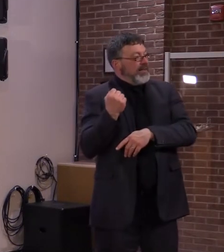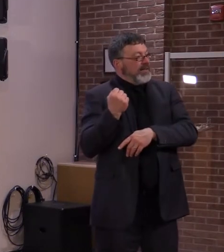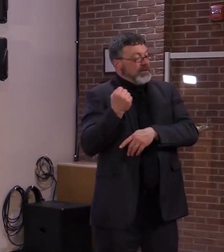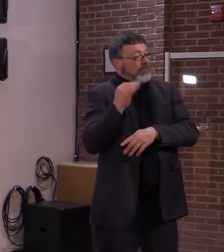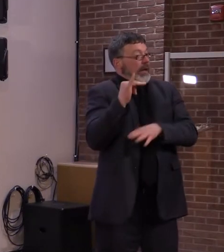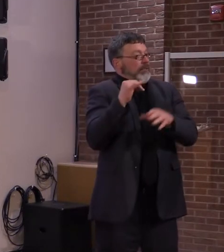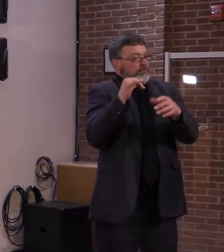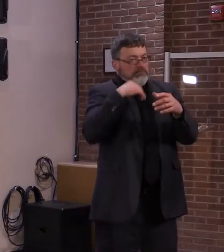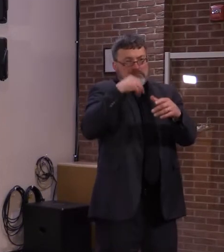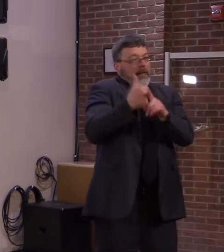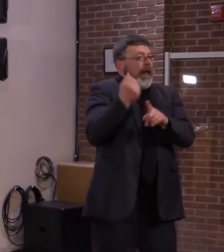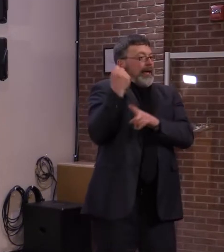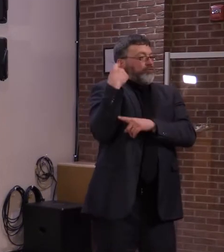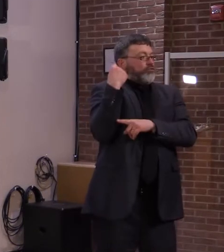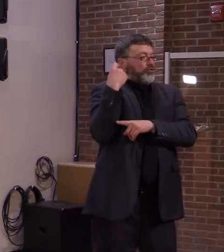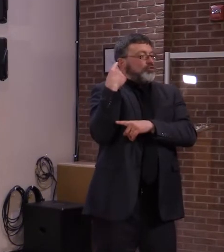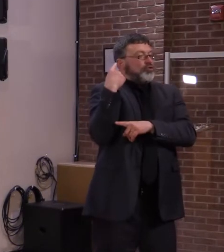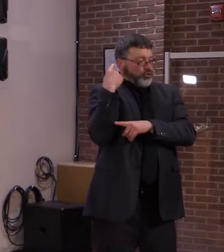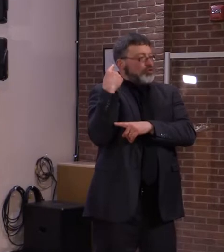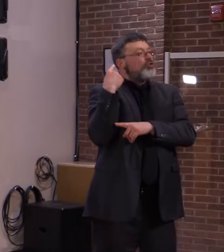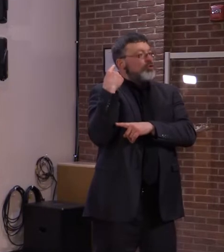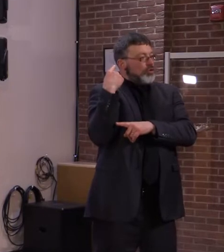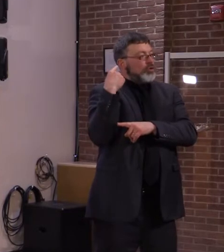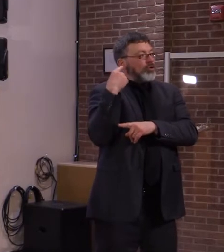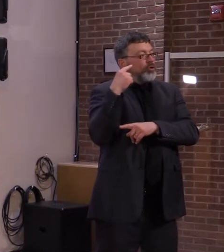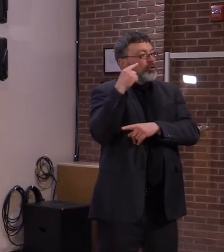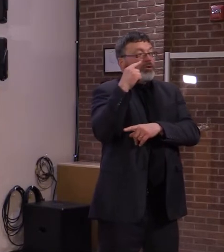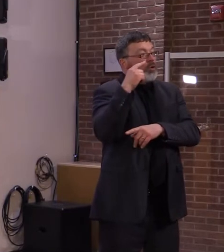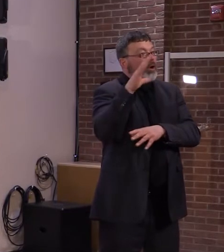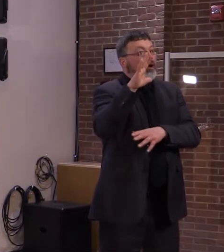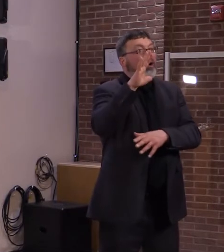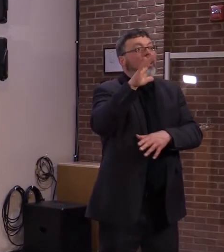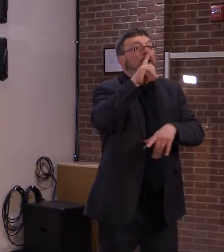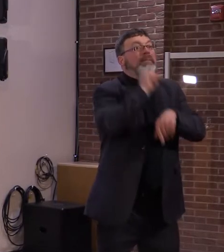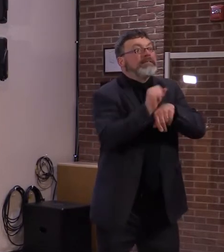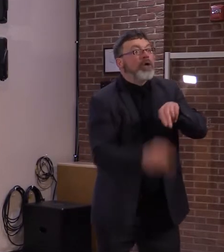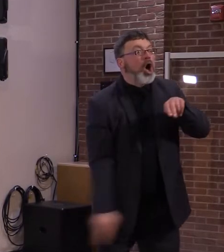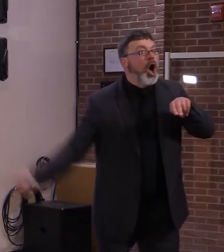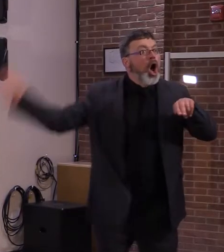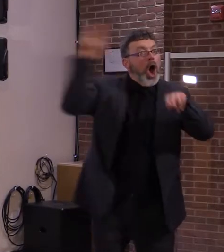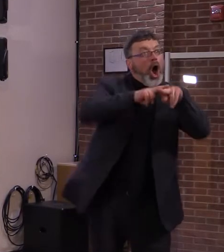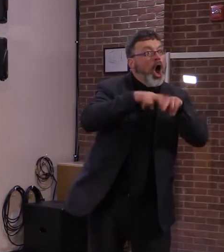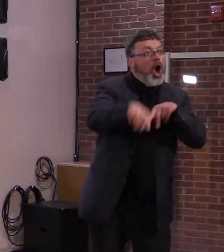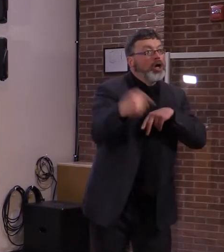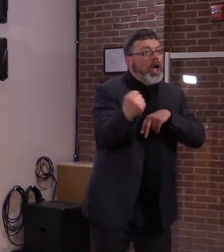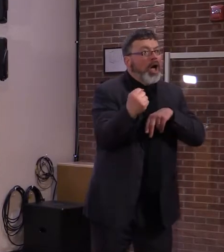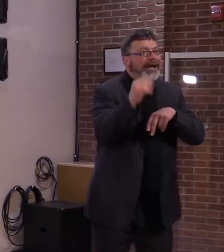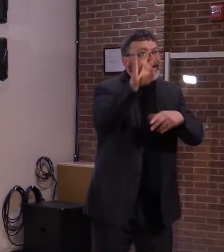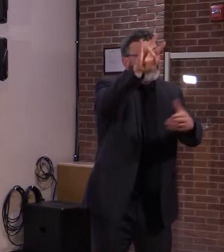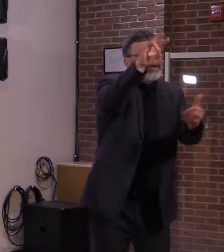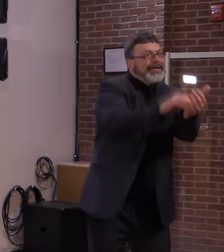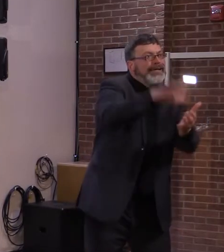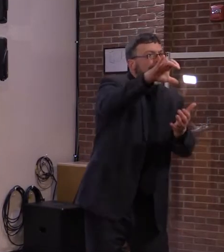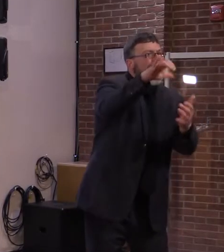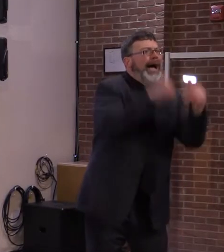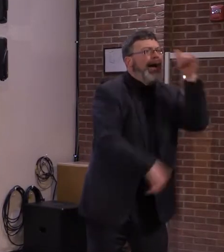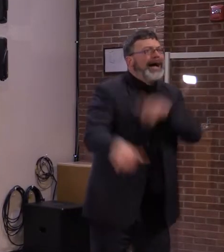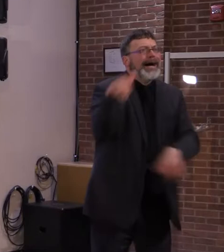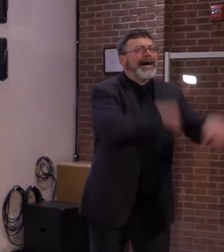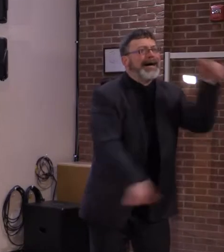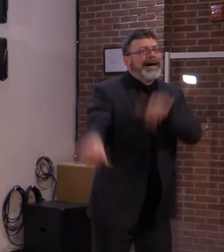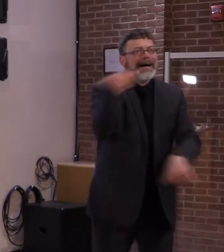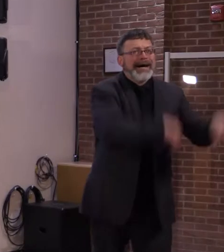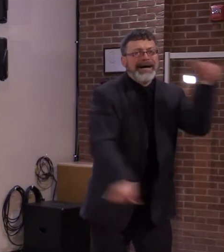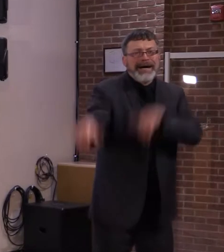And remember, you don't have to wait for these special days. You can do this year-round and you can learn more about this at